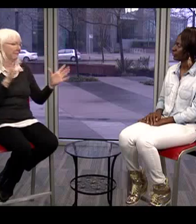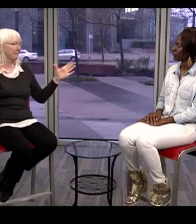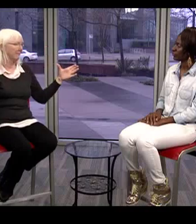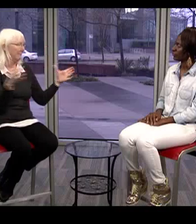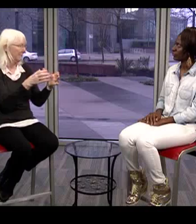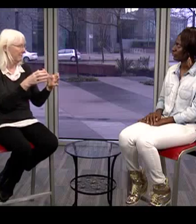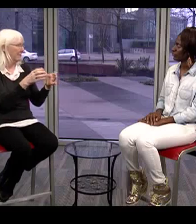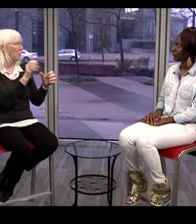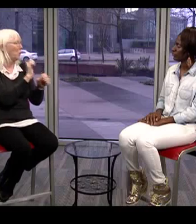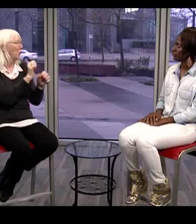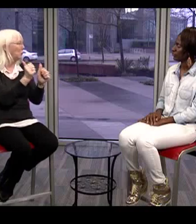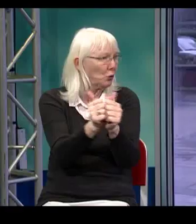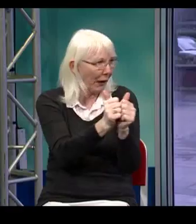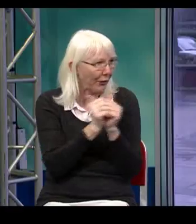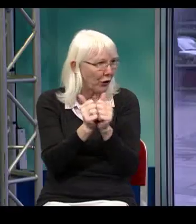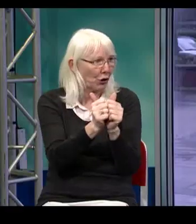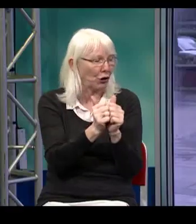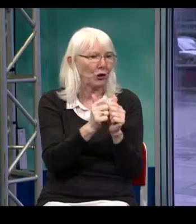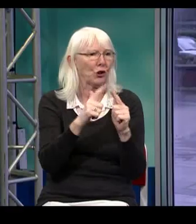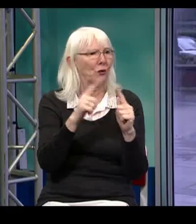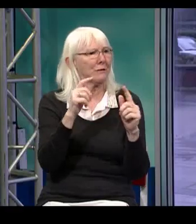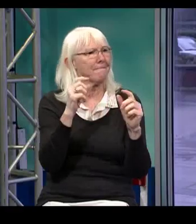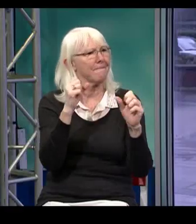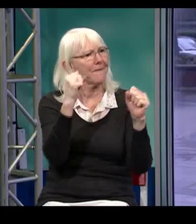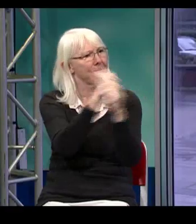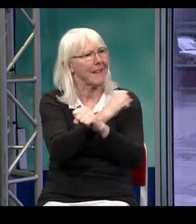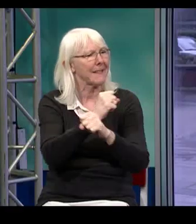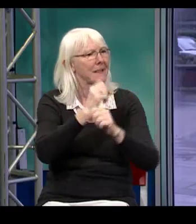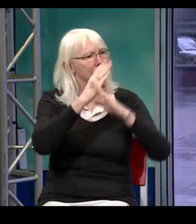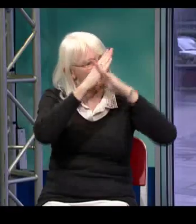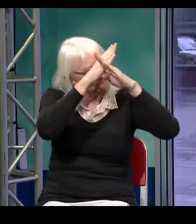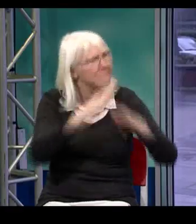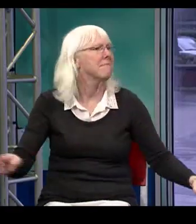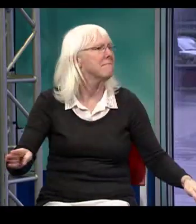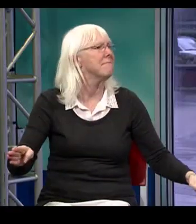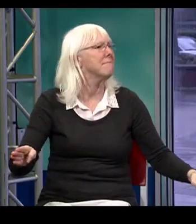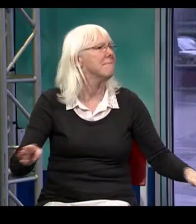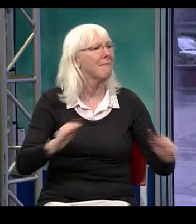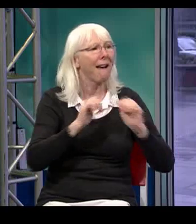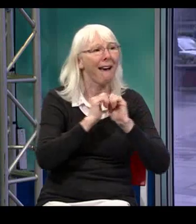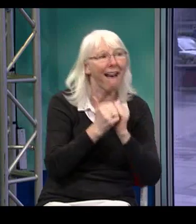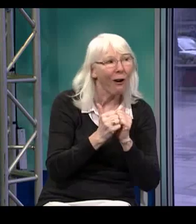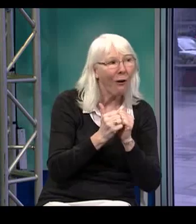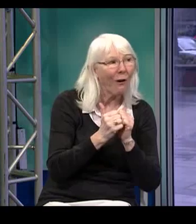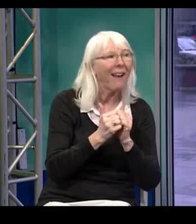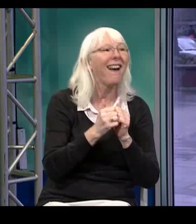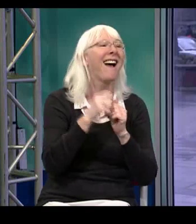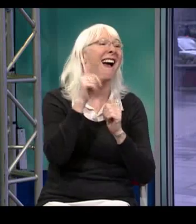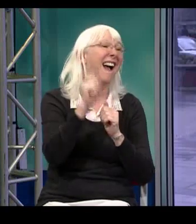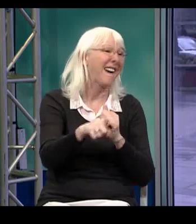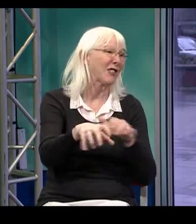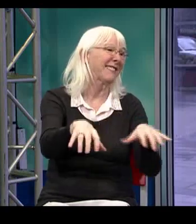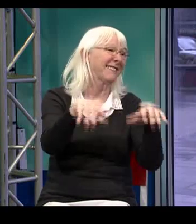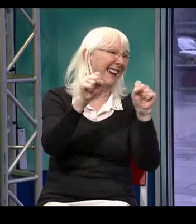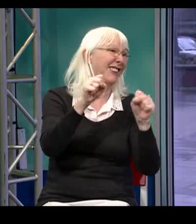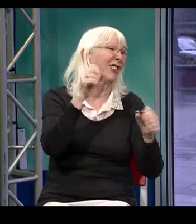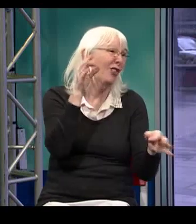want to have a baby, they don't have an interpreter there, and you can imagine how terrible that might be. And so they wanted to break down that very